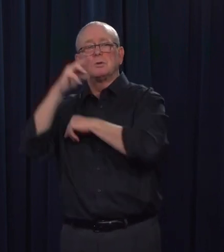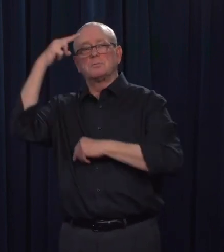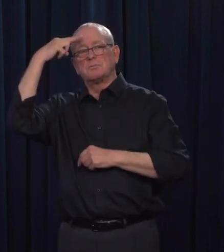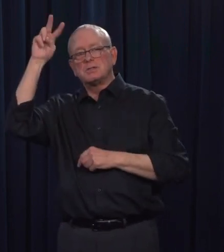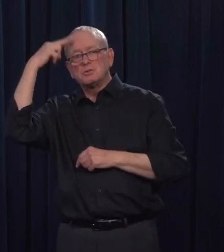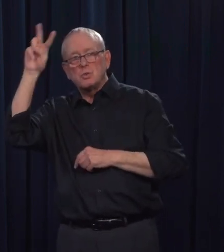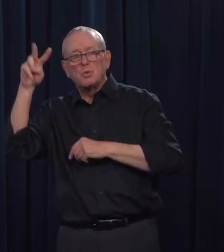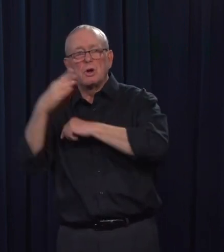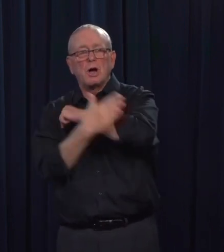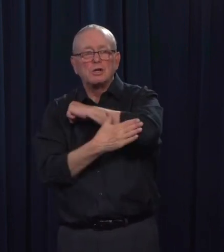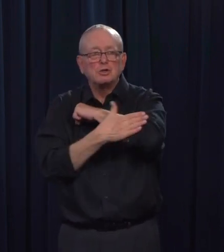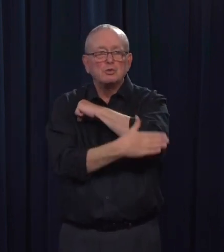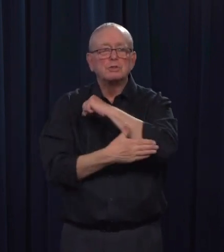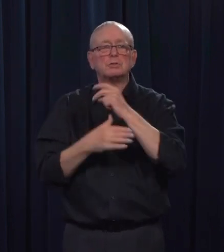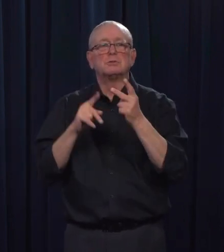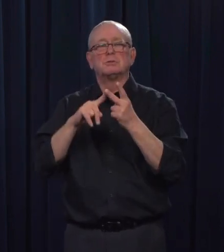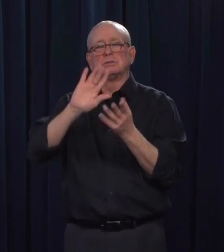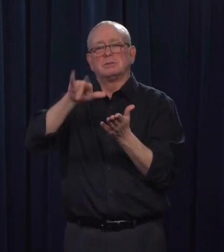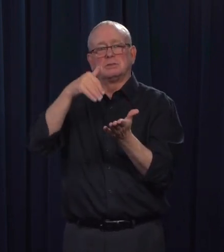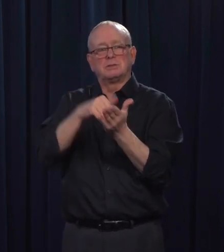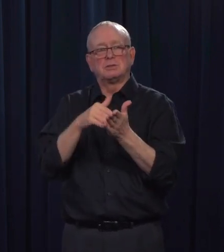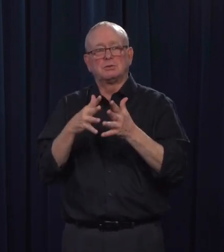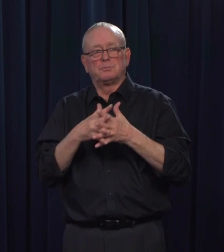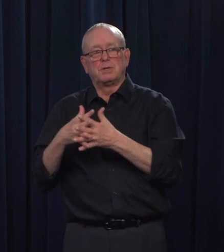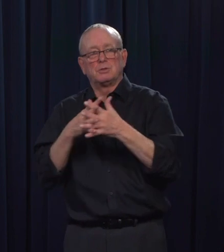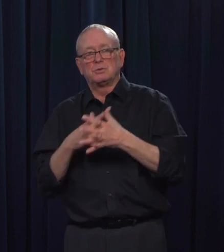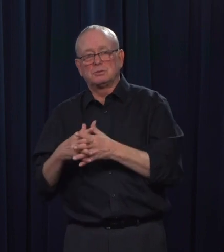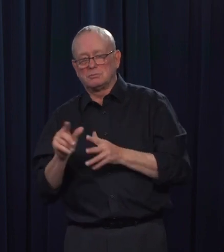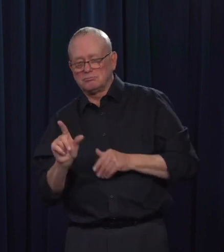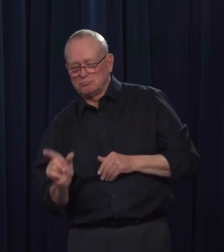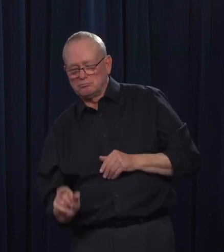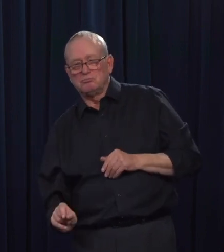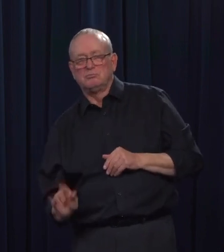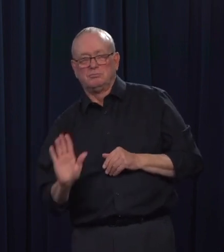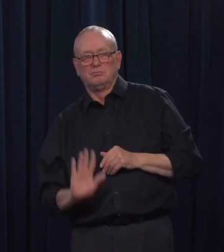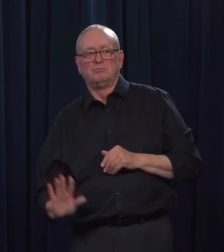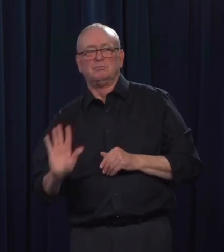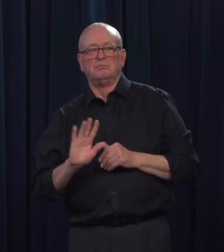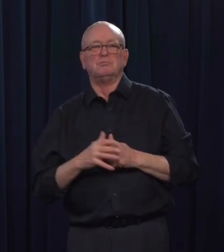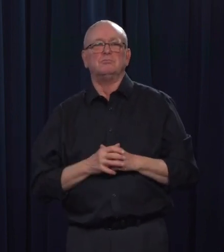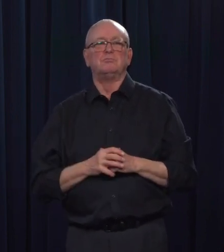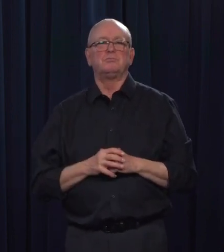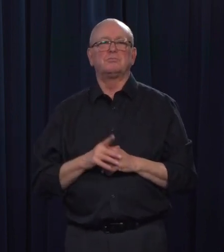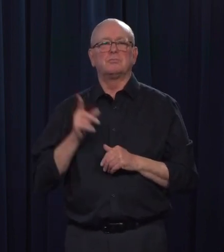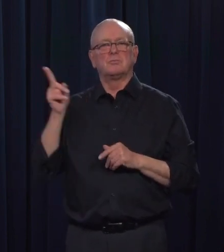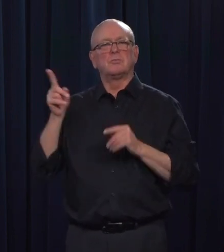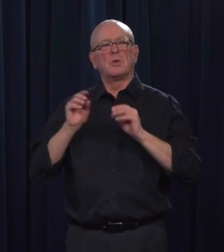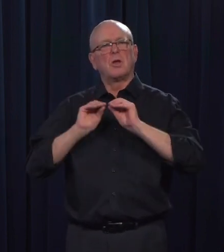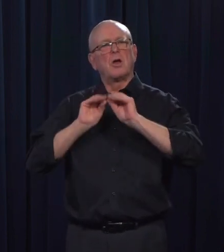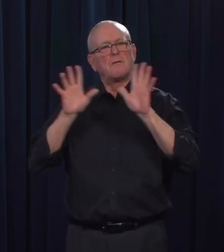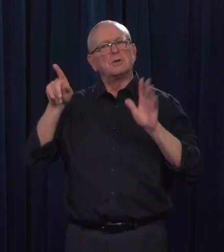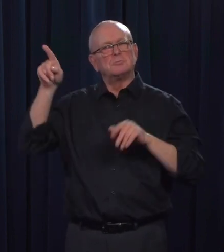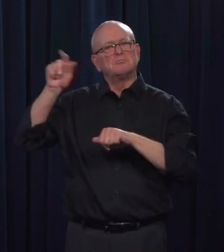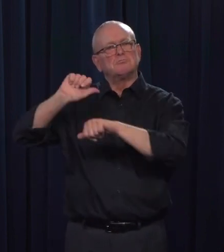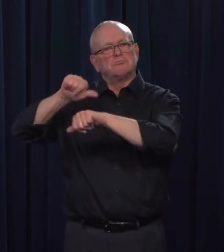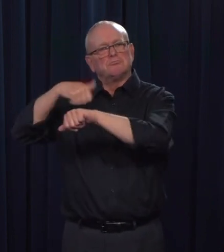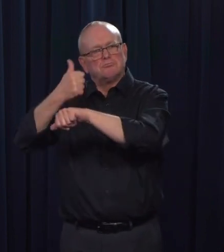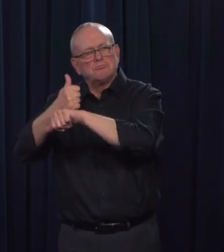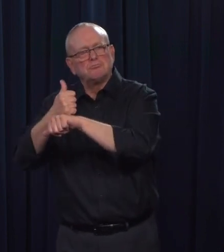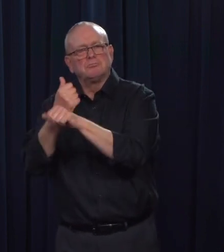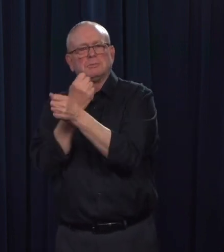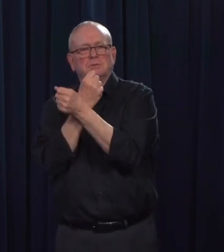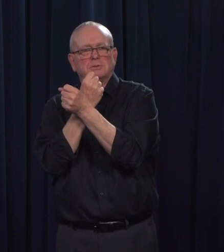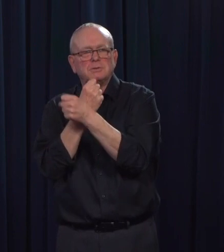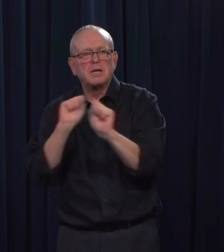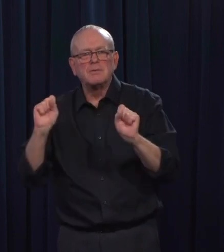Obviously, having to go through safety protocols that a Canadian would have to. But it is something